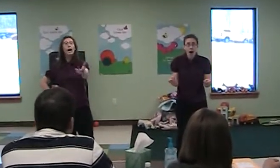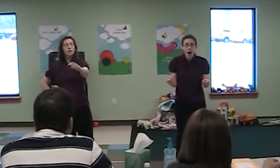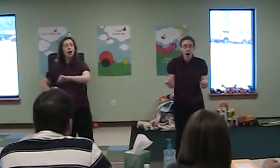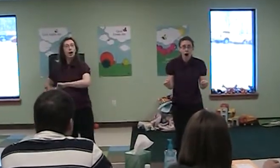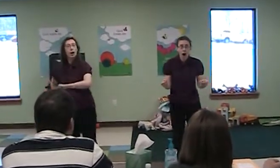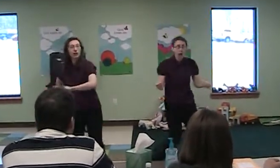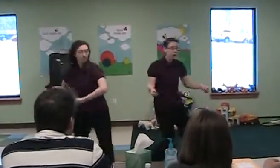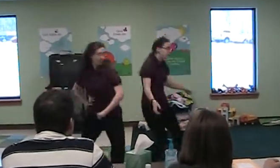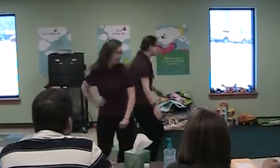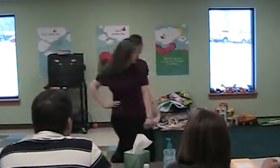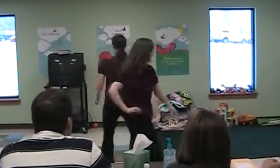on.